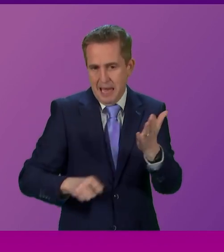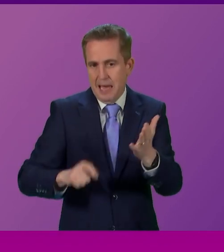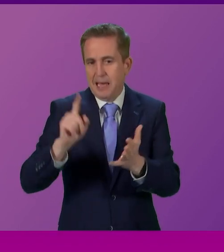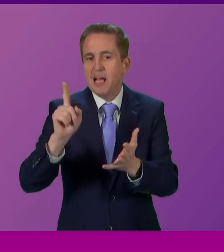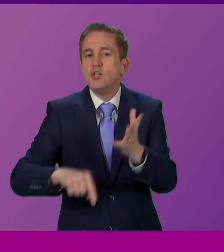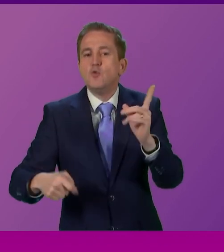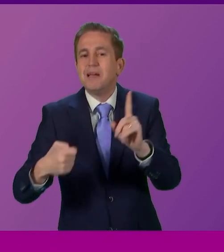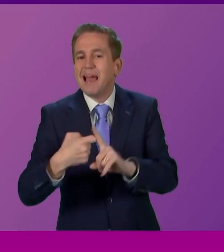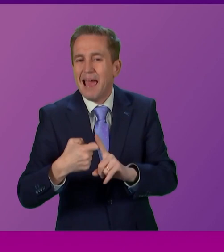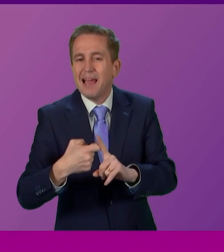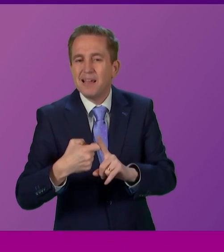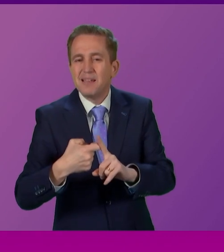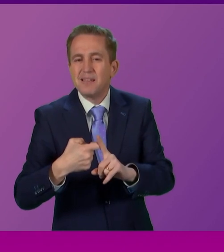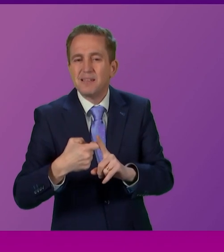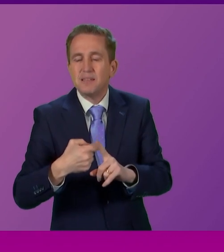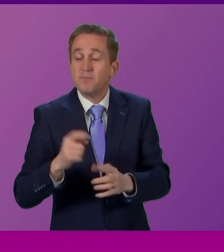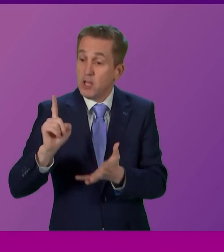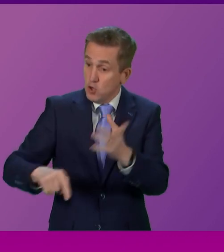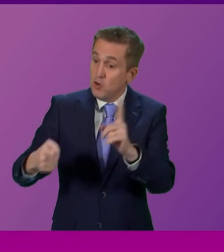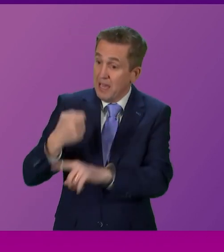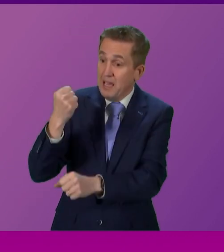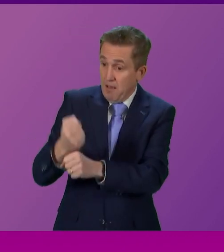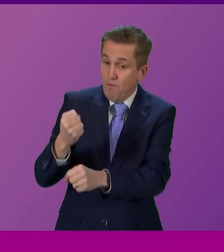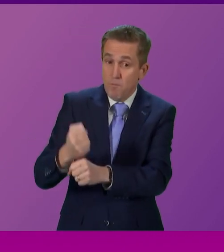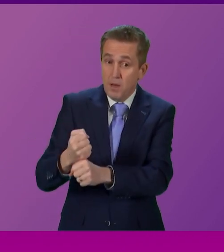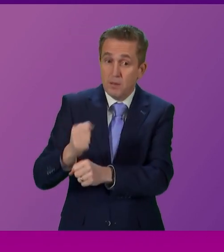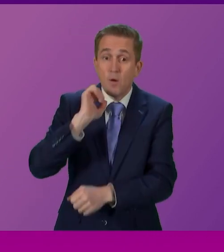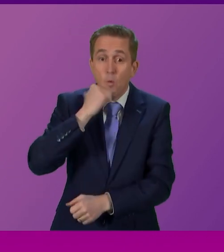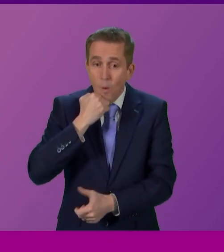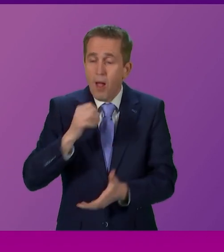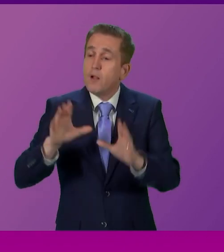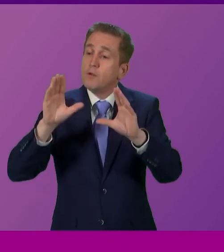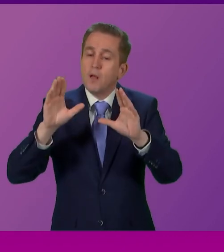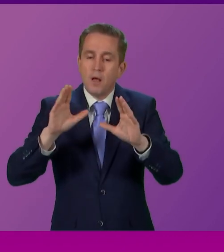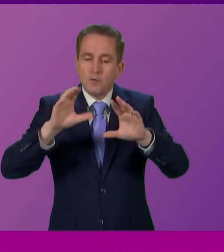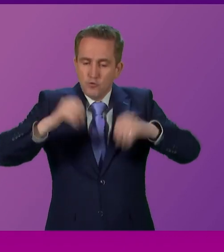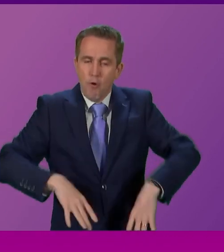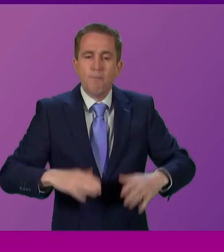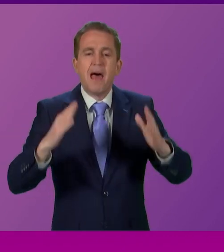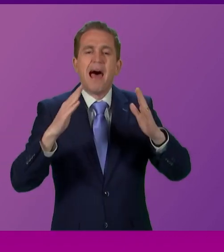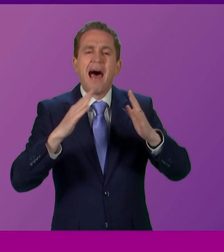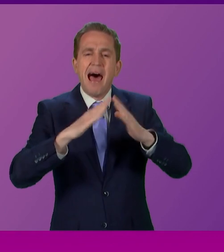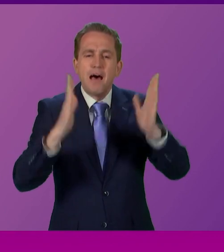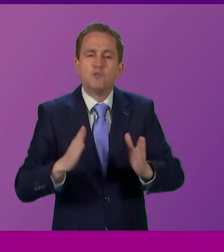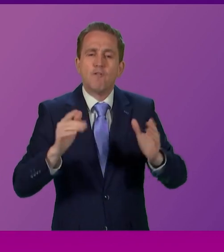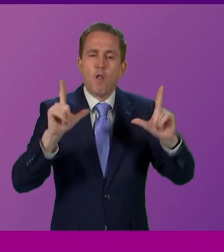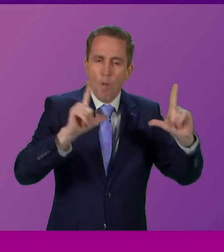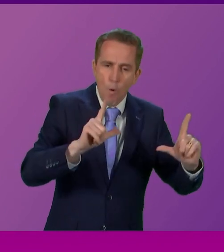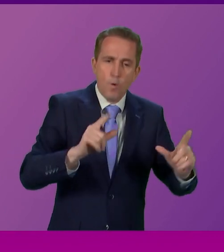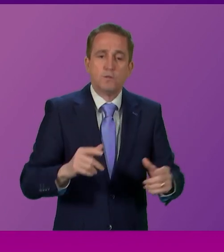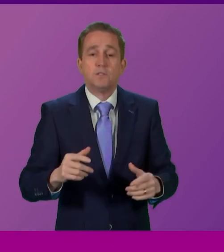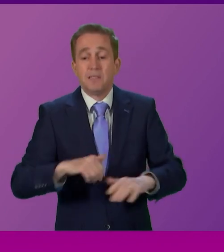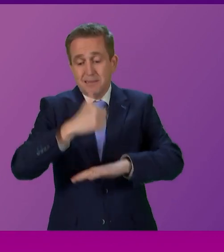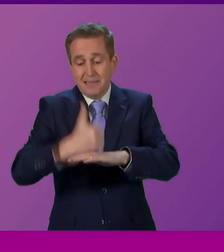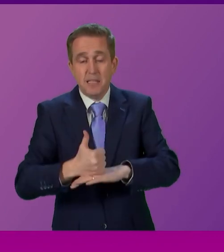level. Because, in practice, a UK Government will abolish the antiquated House of Lords, replacing it with an elected Assembly of